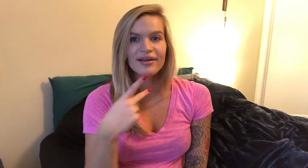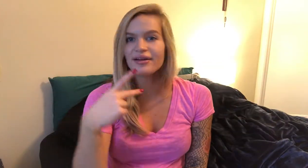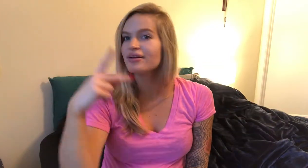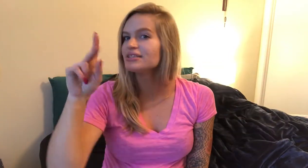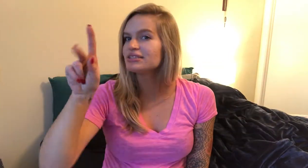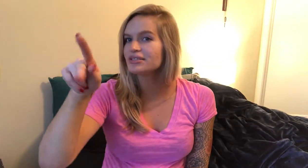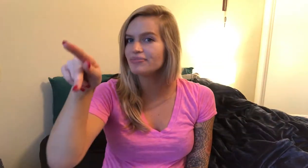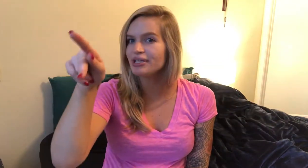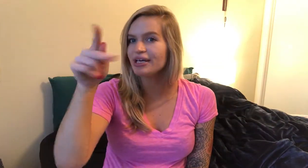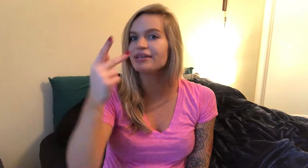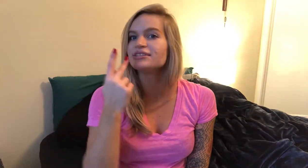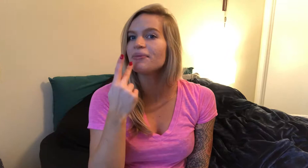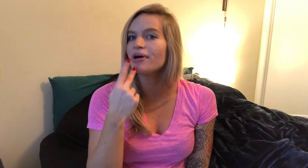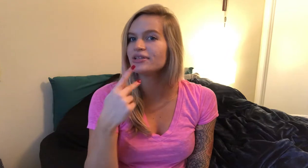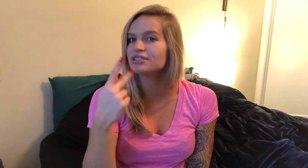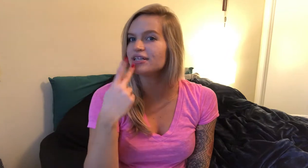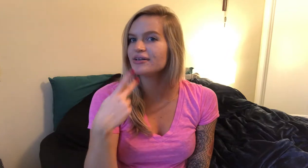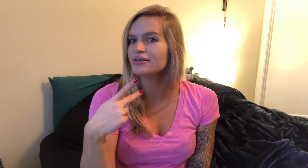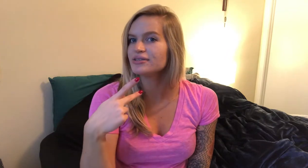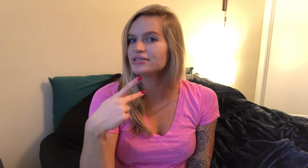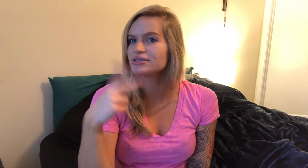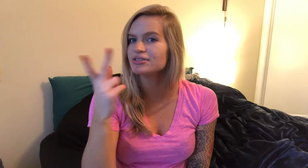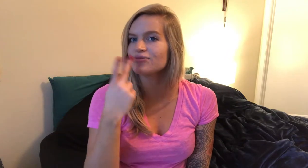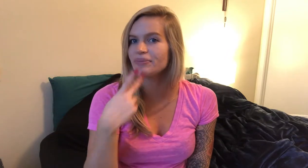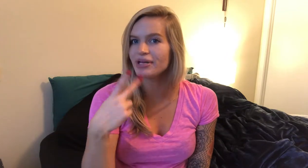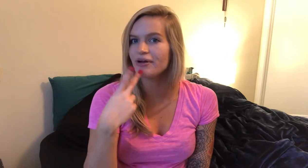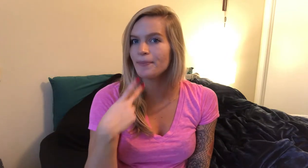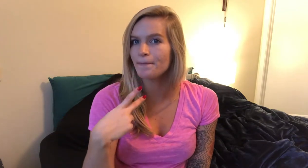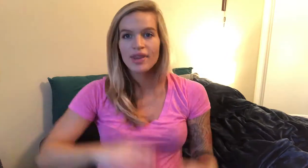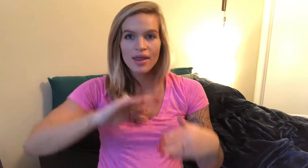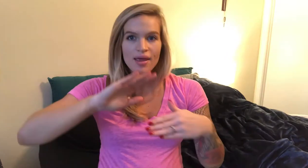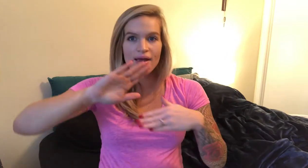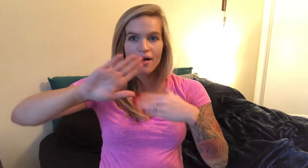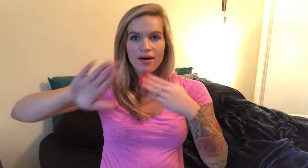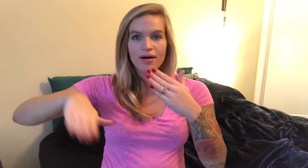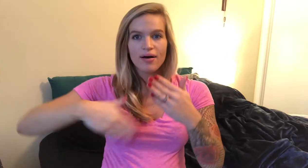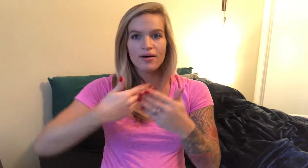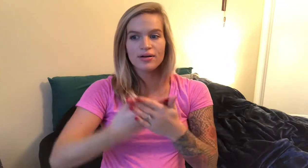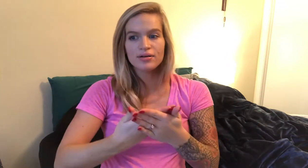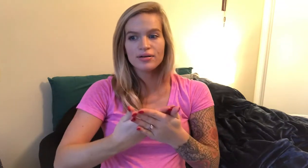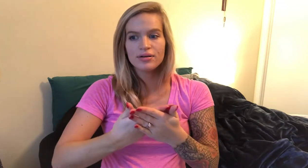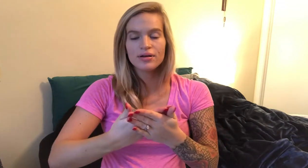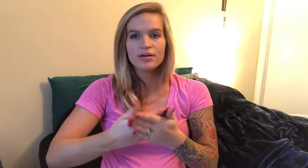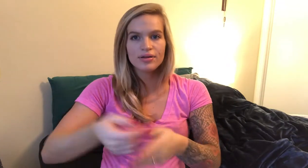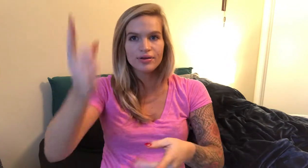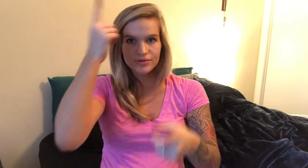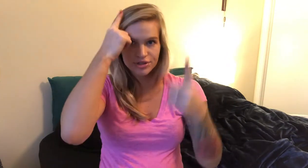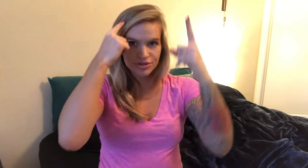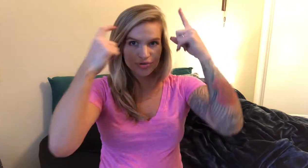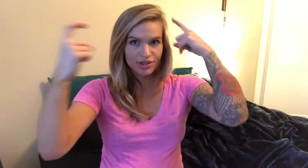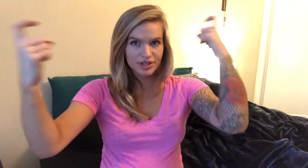it's a P hand shape on the chin just swipe down all those dreams